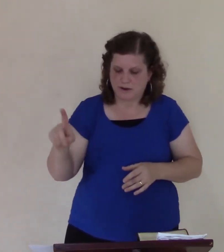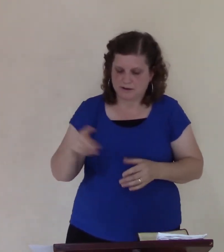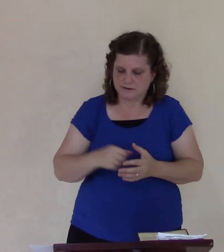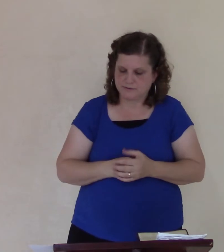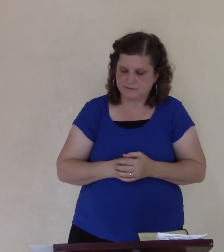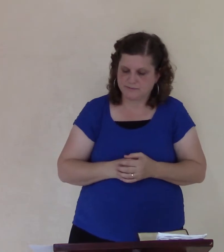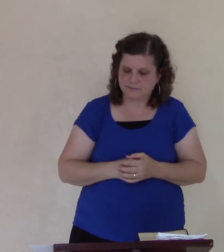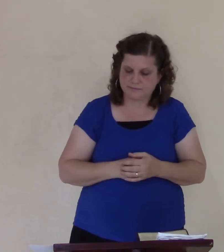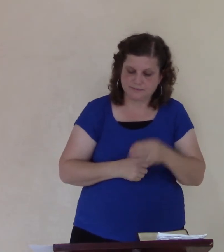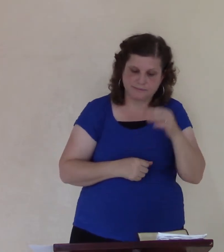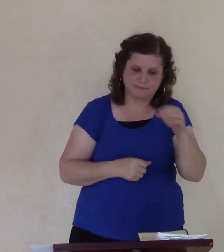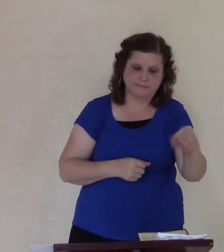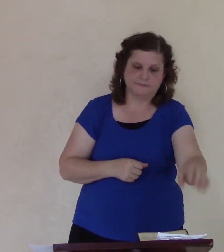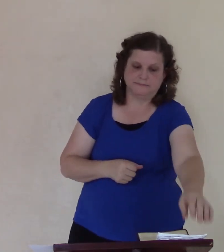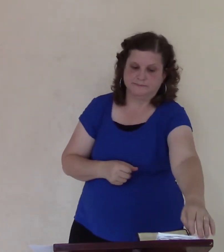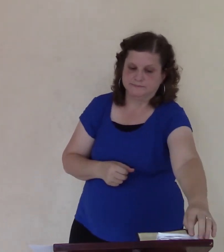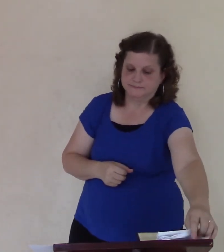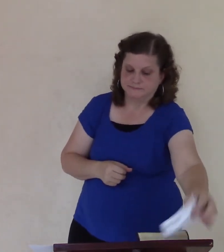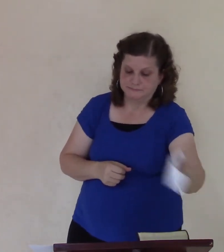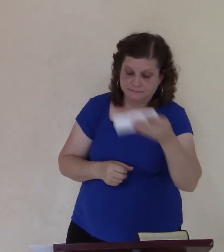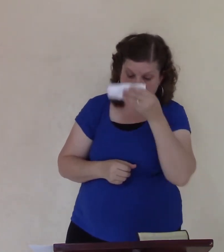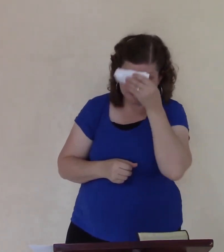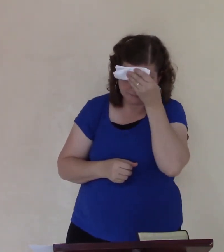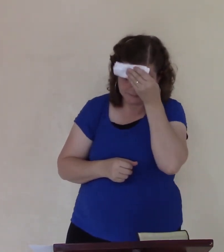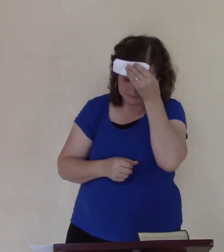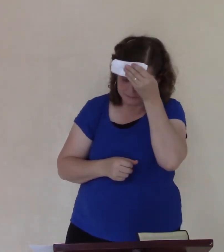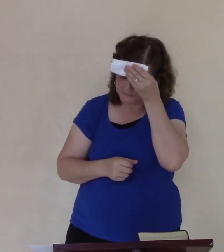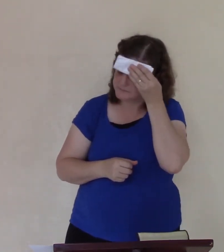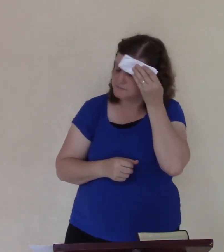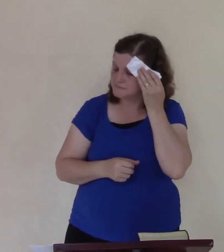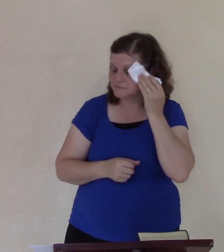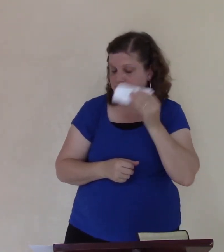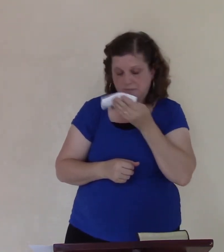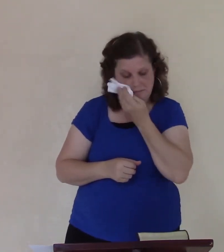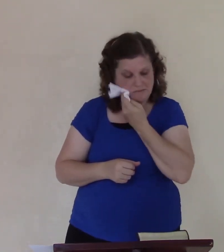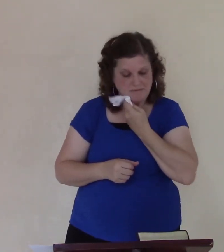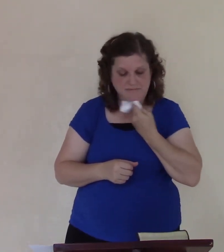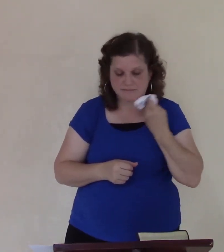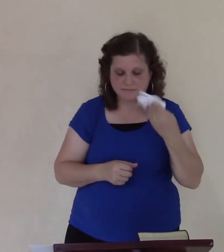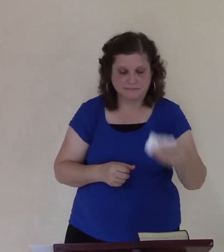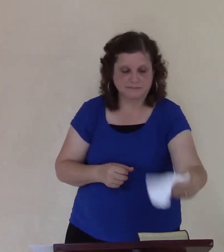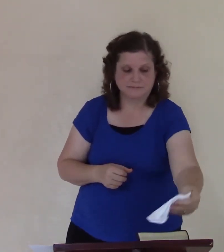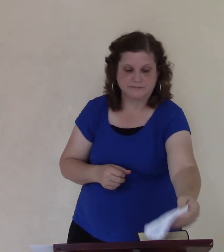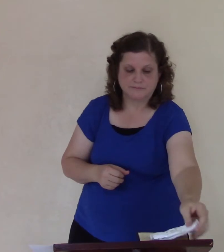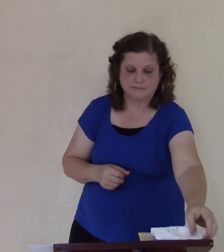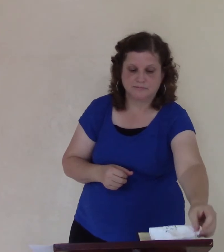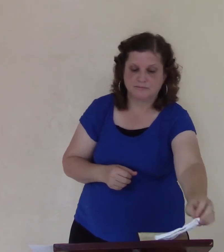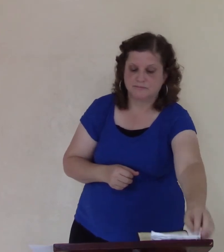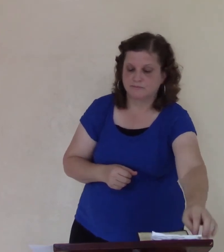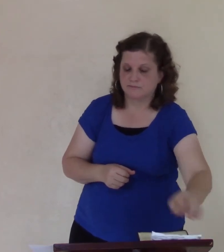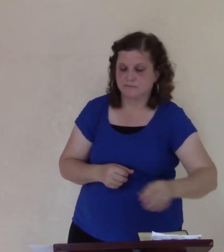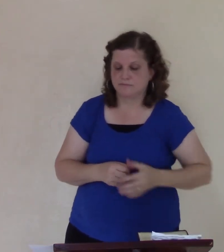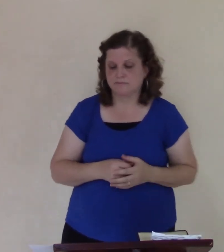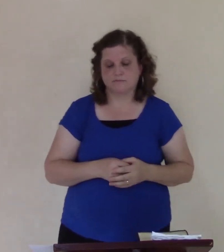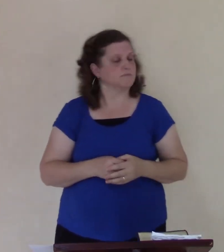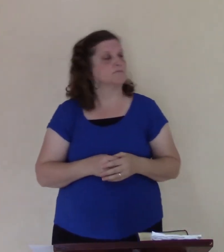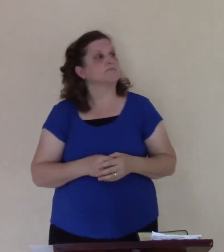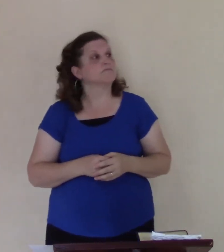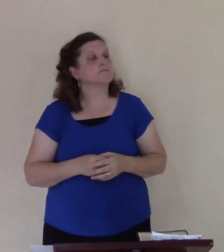Proverbs chapter 5, verse 21, turn over to there, here in your New Testament. I'm sorry, the Old Testament, look at Proverbs,